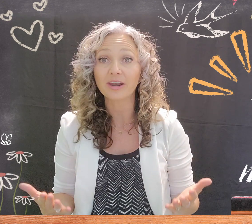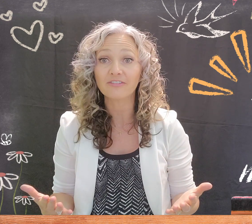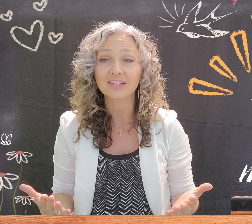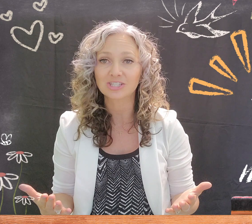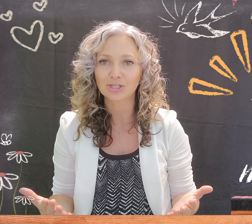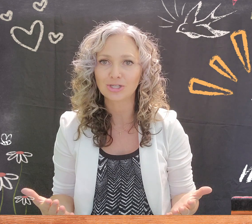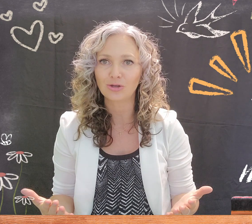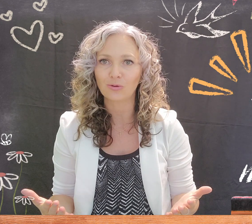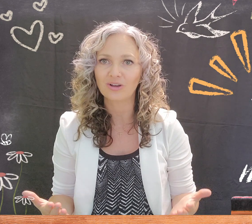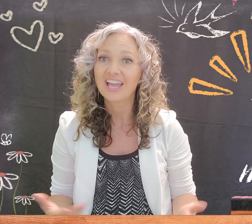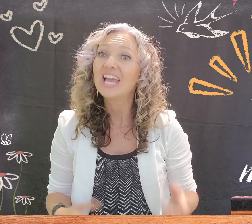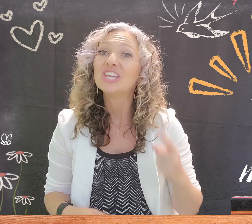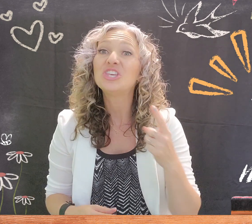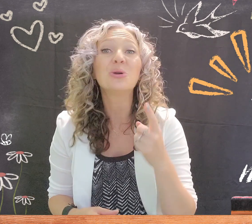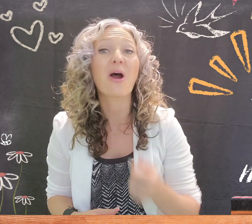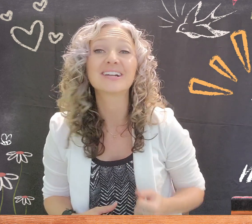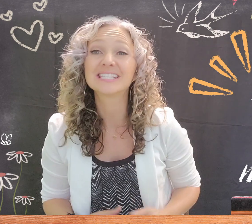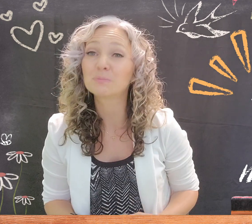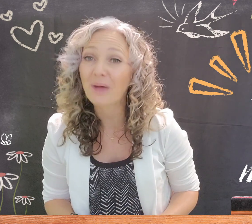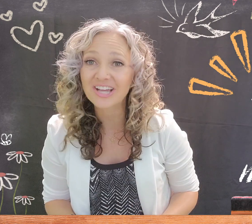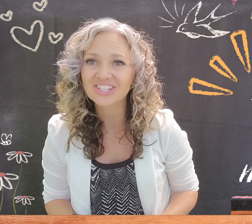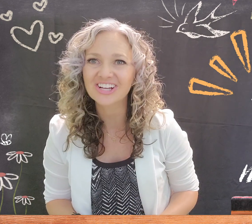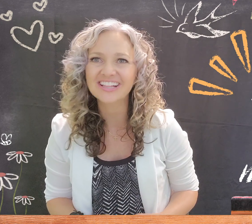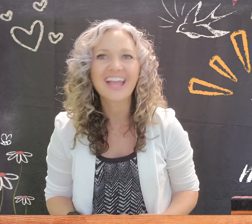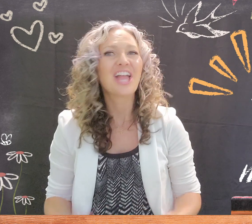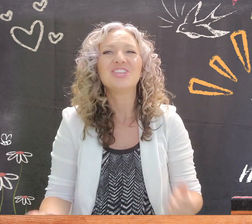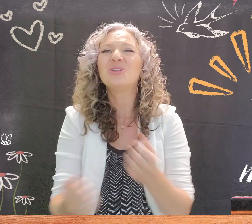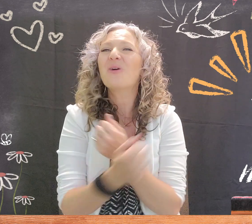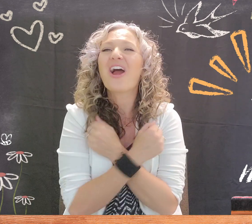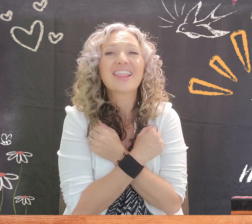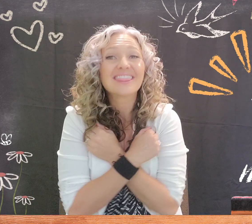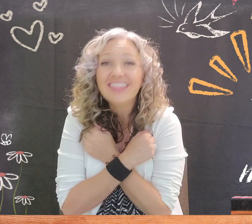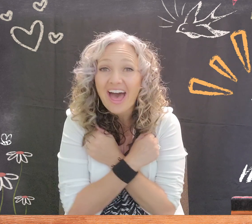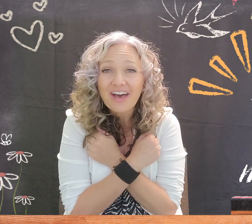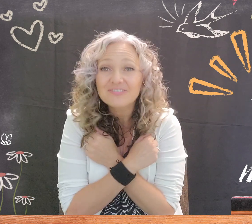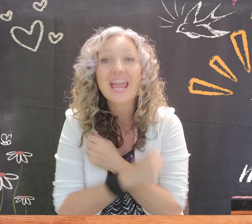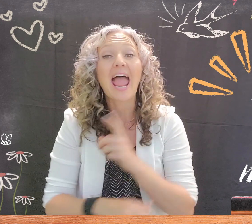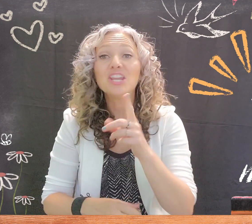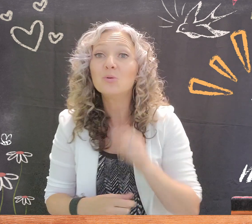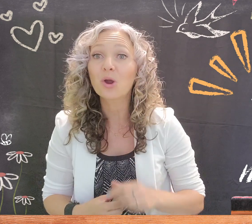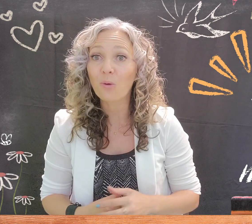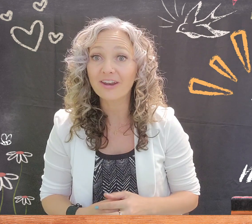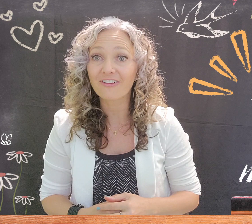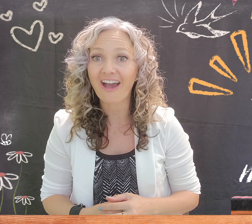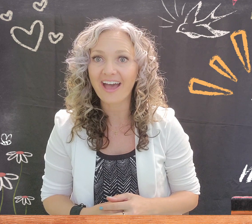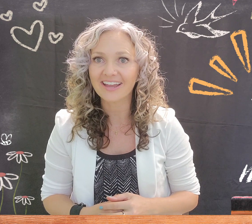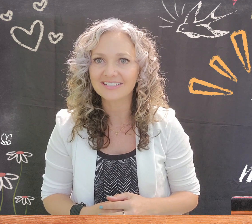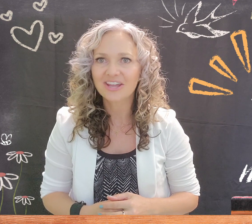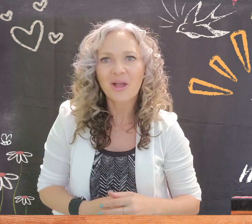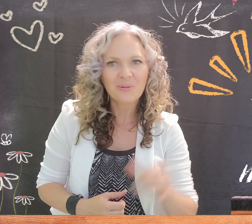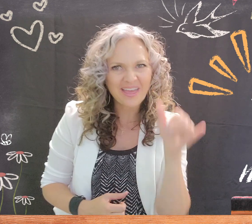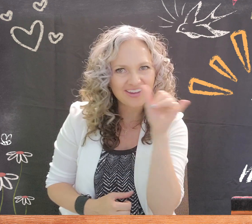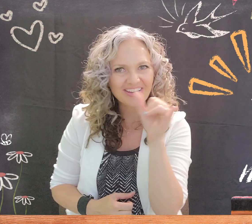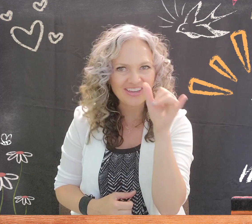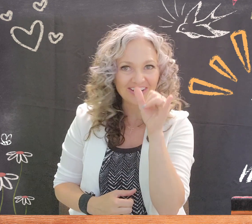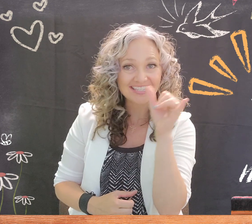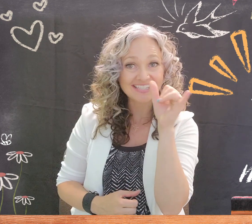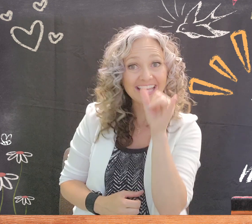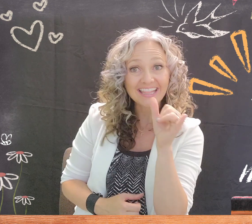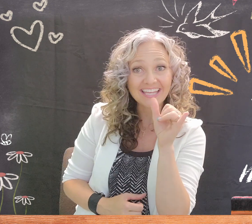of us to do. You are special, you are loved, and you are one of a kind. Whether you're silly